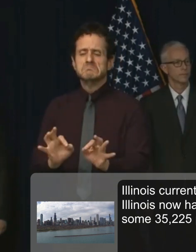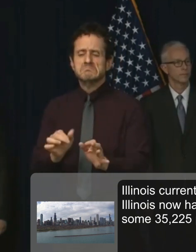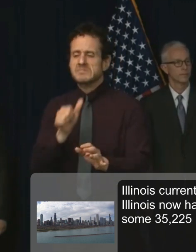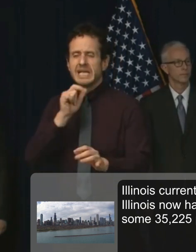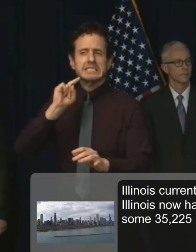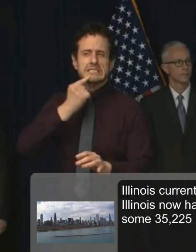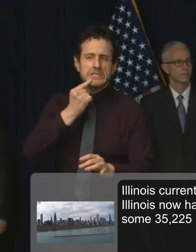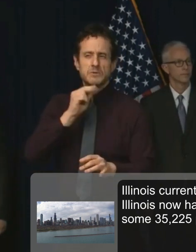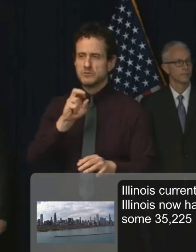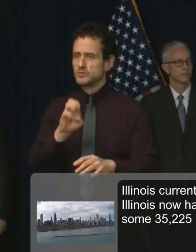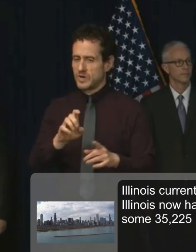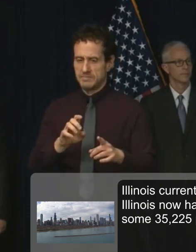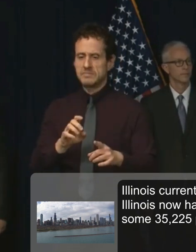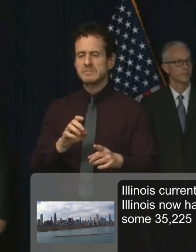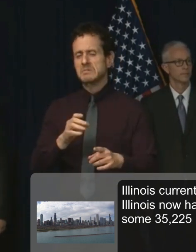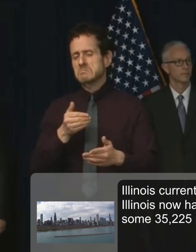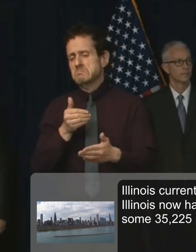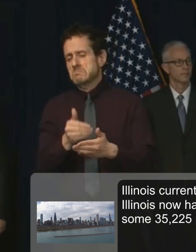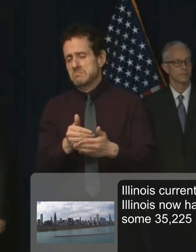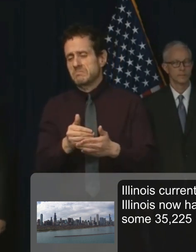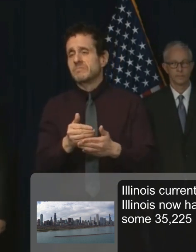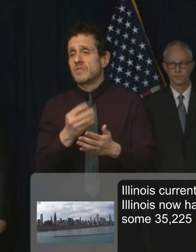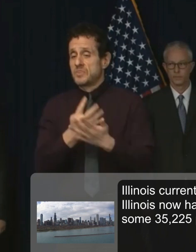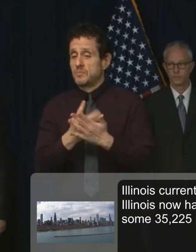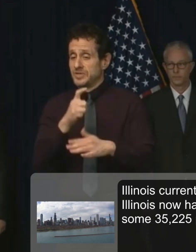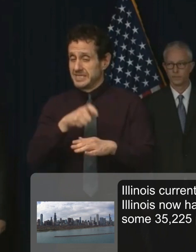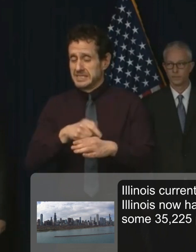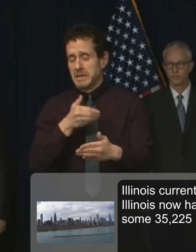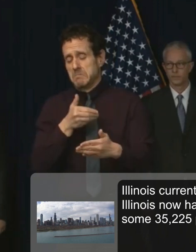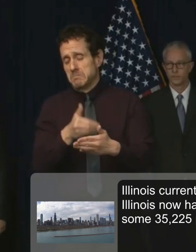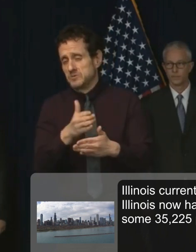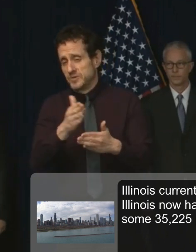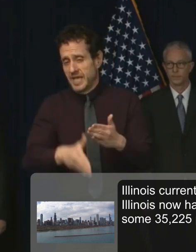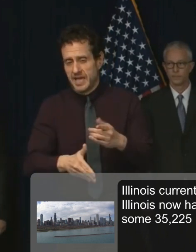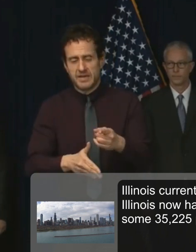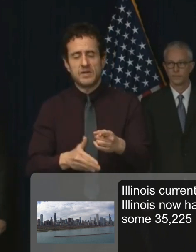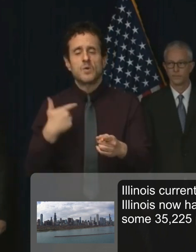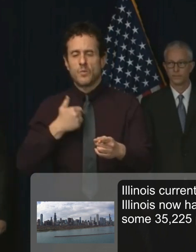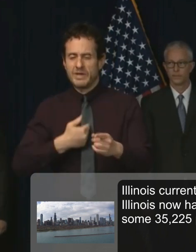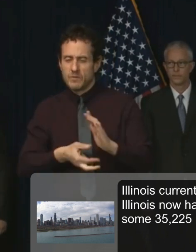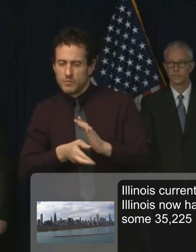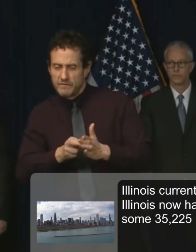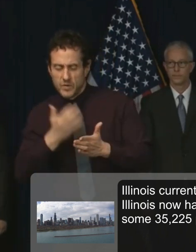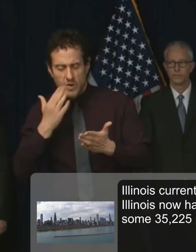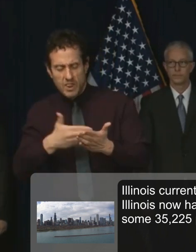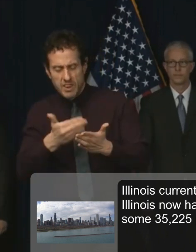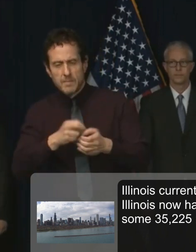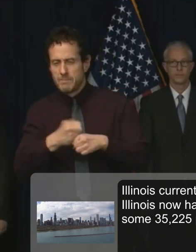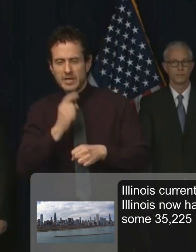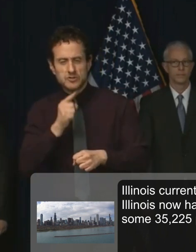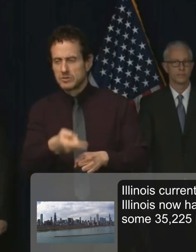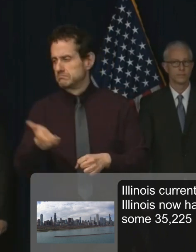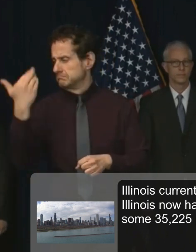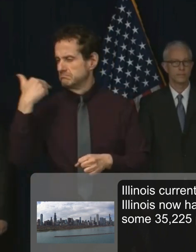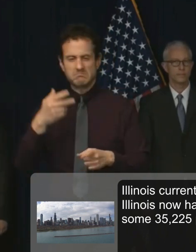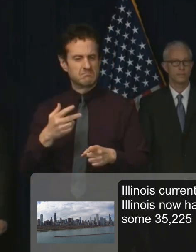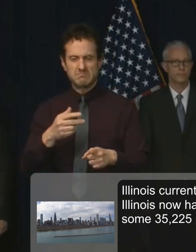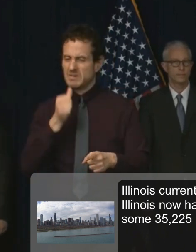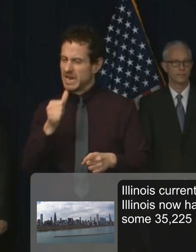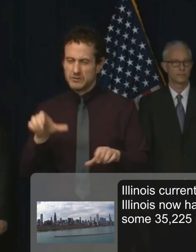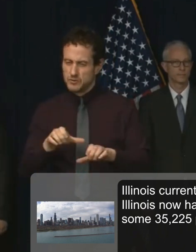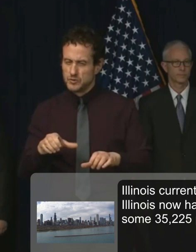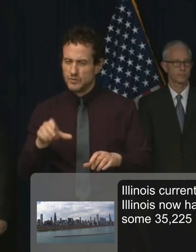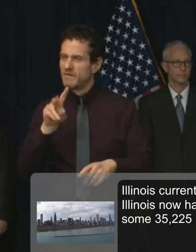All have been thoroughly vetted to make sure that there are no histories of violence, and particularly domestic